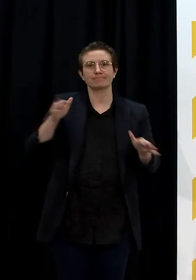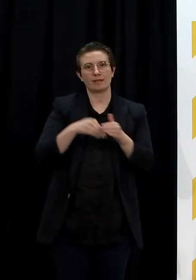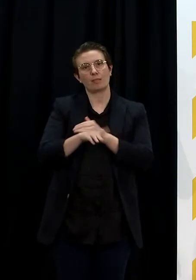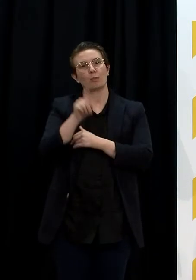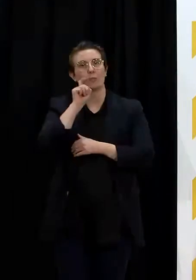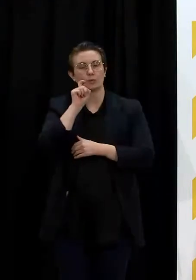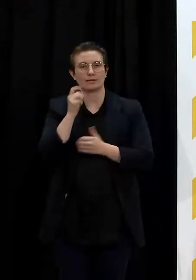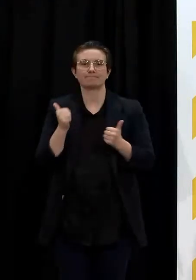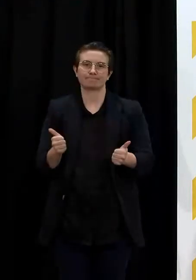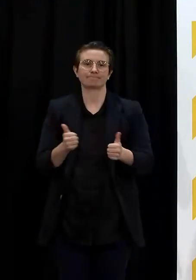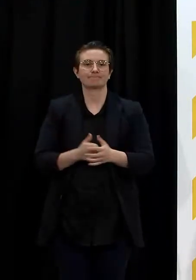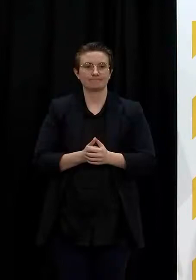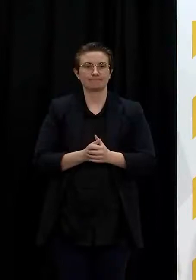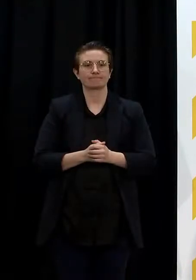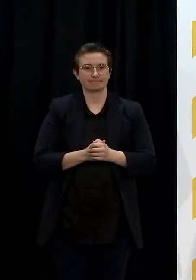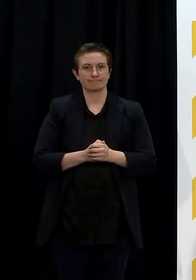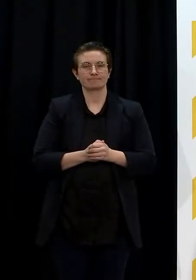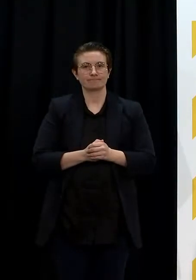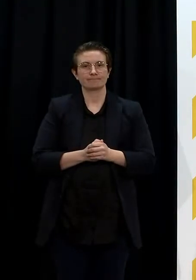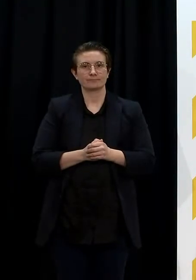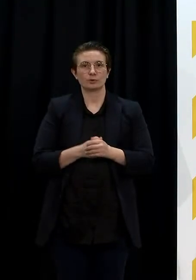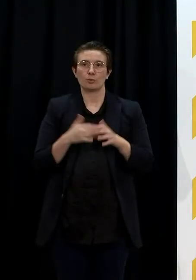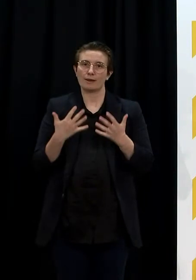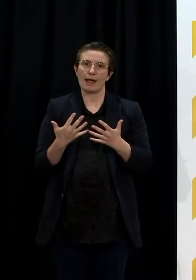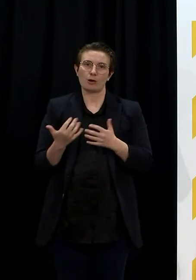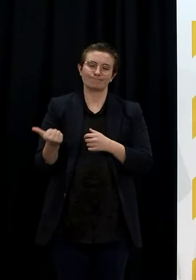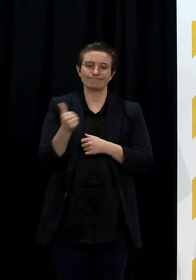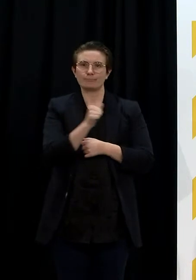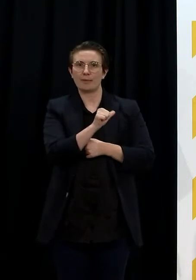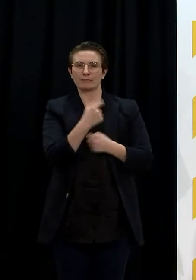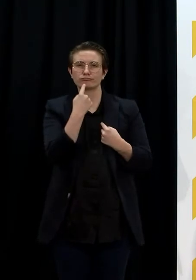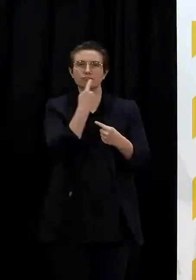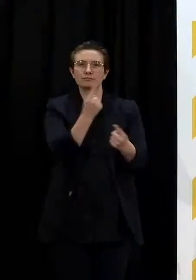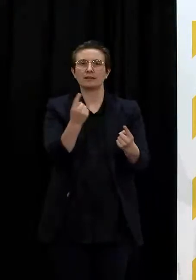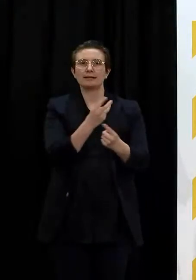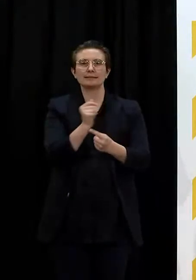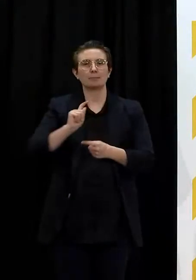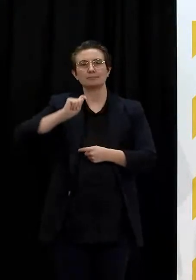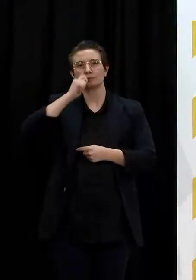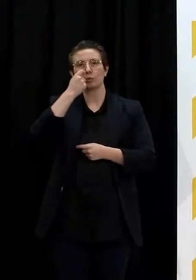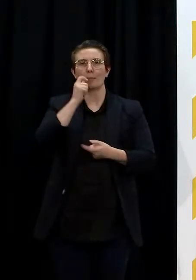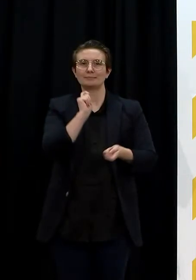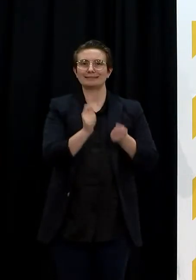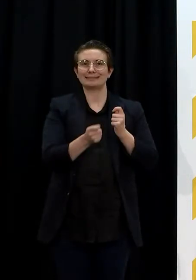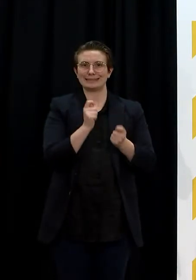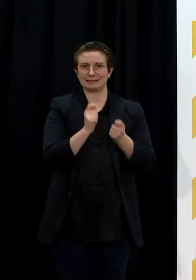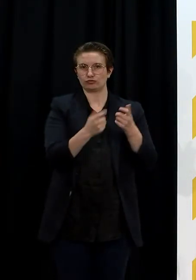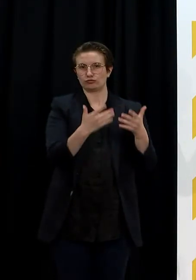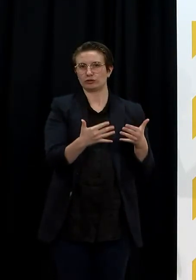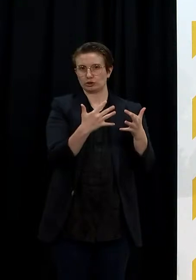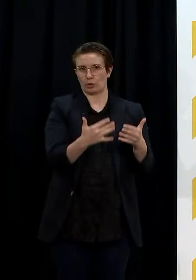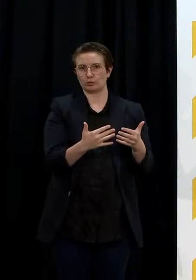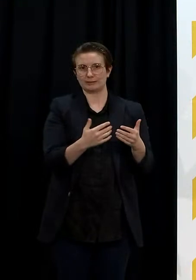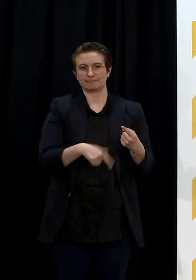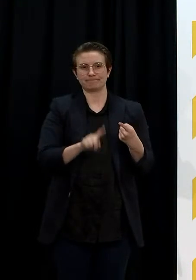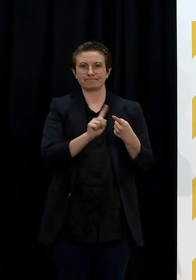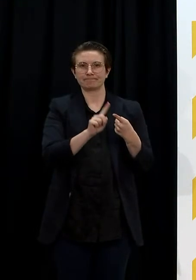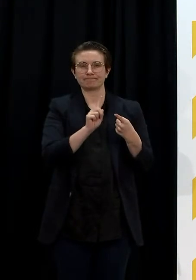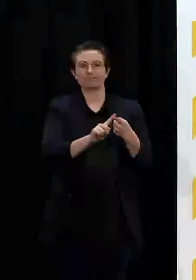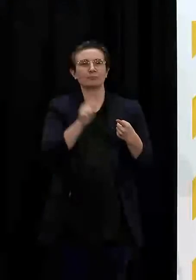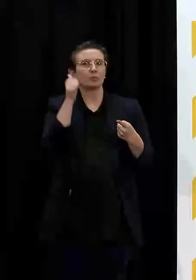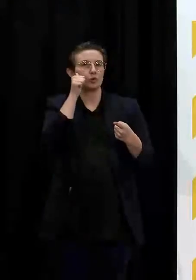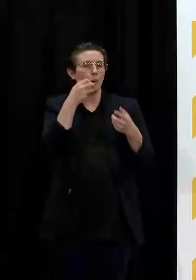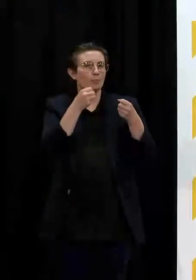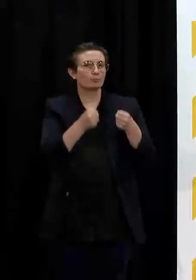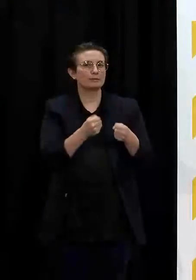Just turning briefly to a couple of testing results, as you're aware, there was a positive test result received from a worker at the Spring Hill Corrections